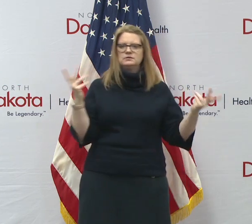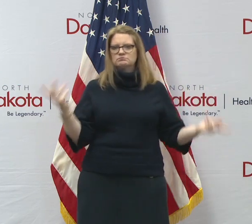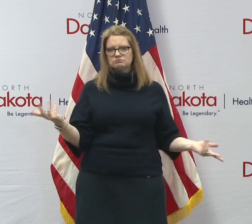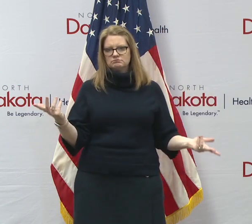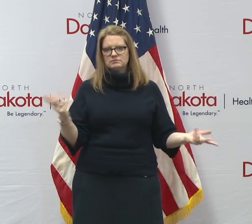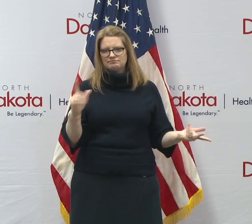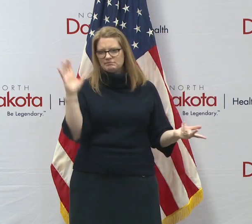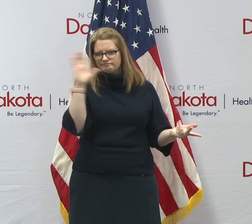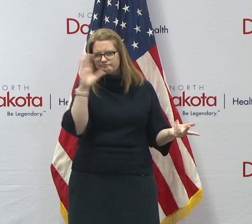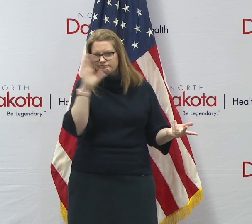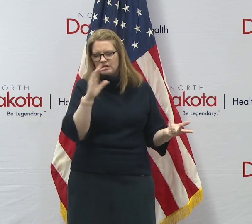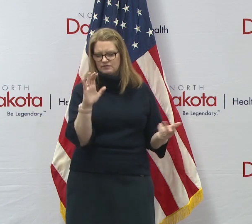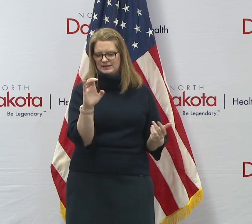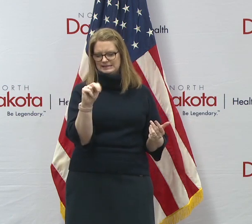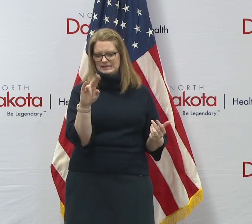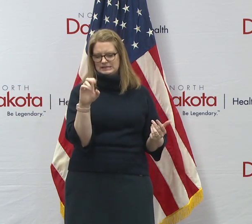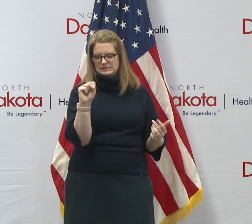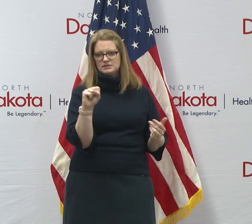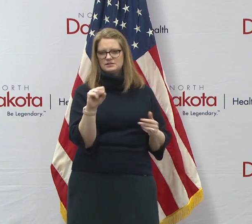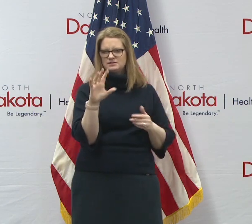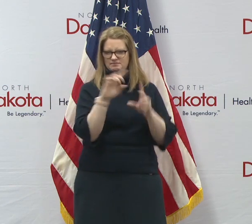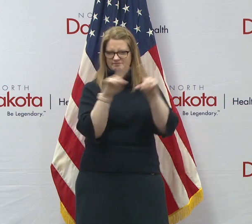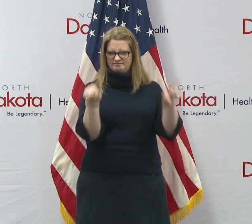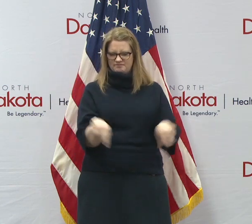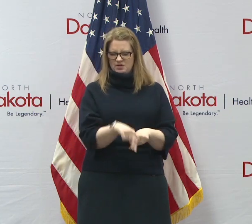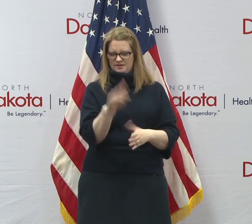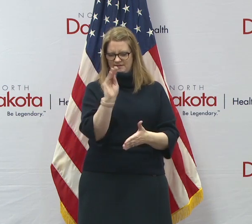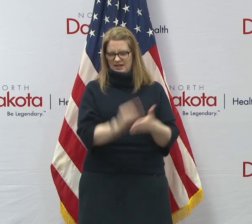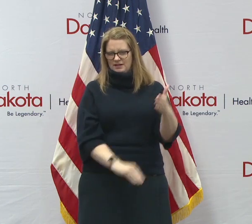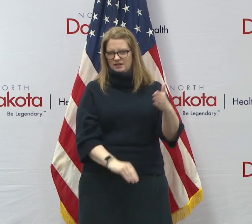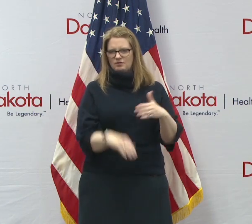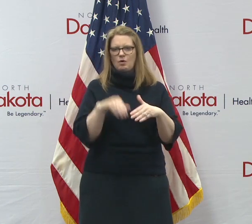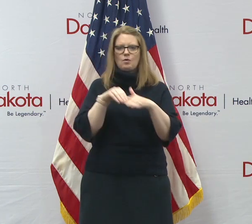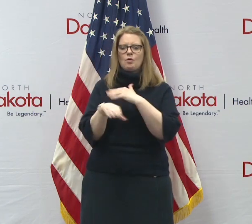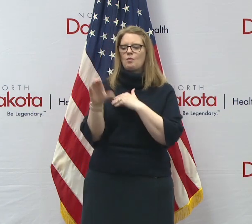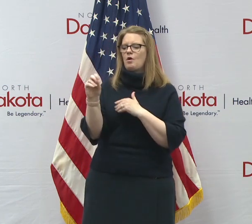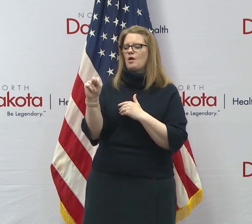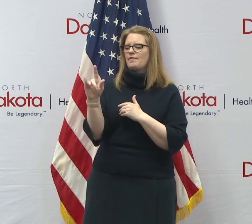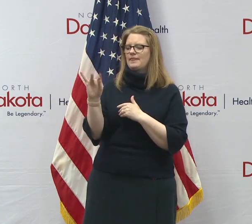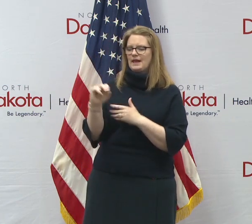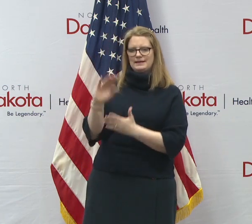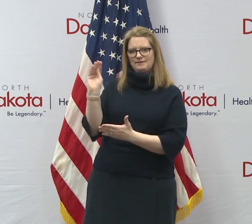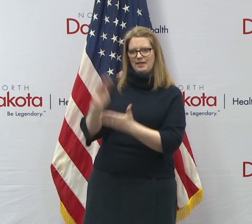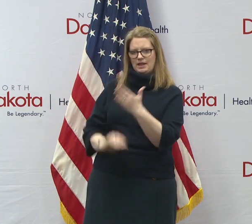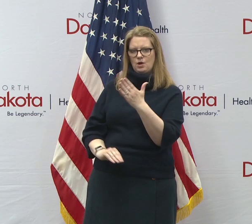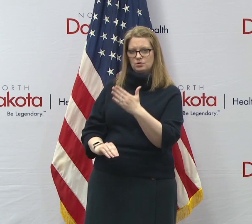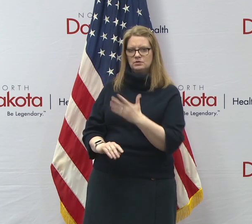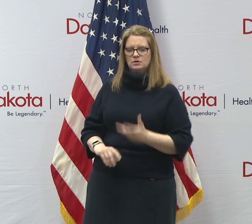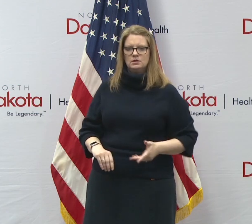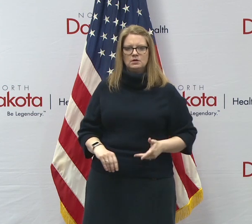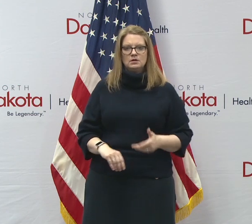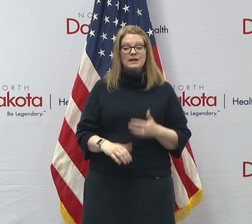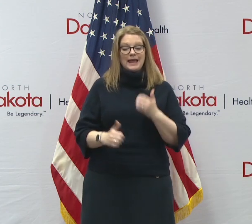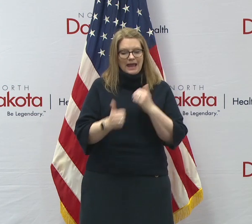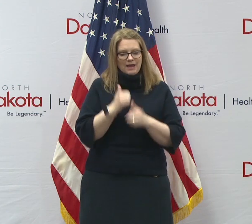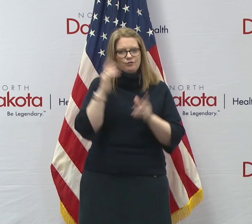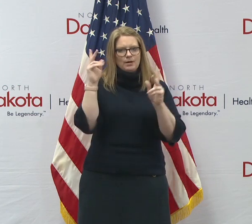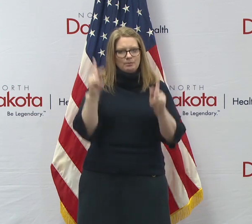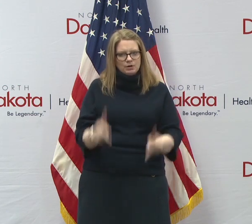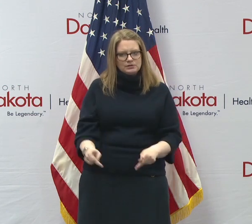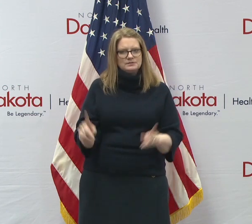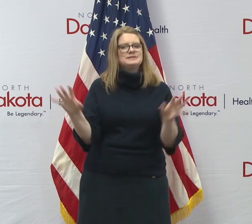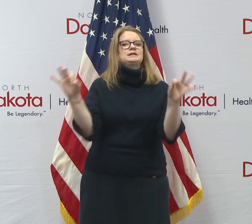box, look for your census form, fill it out, send it back or go online and fill it out. Remember that every person counts,